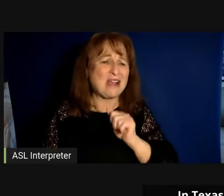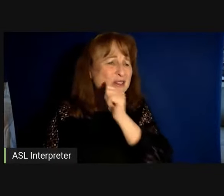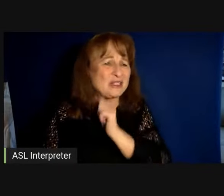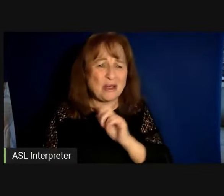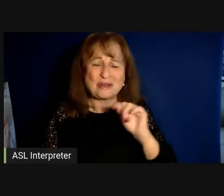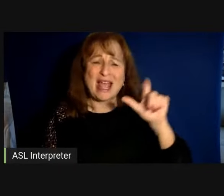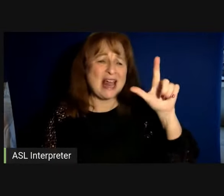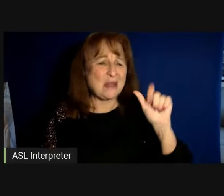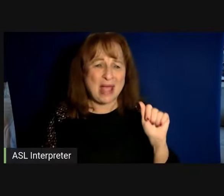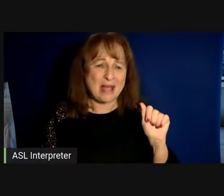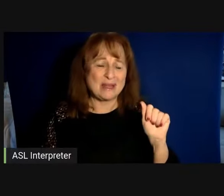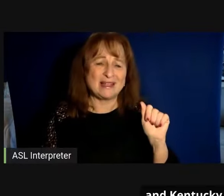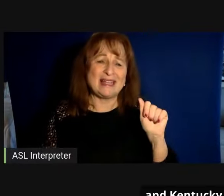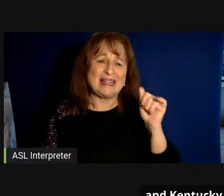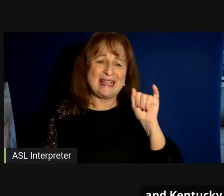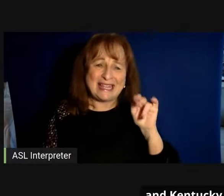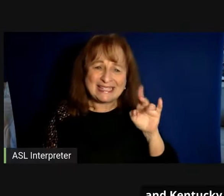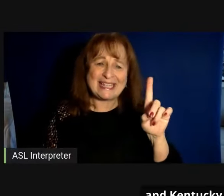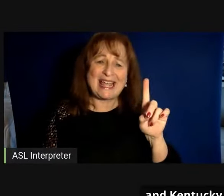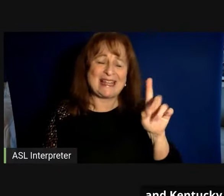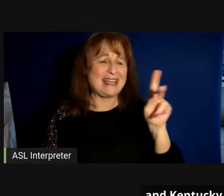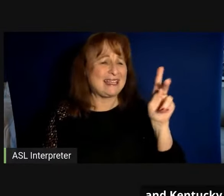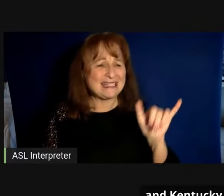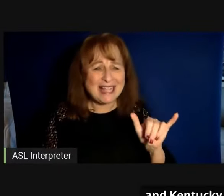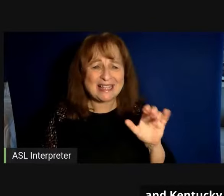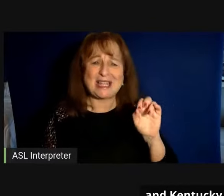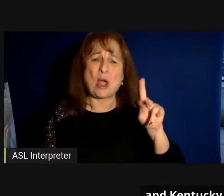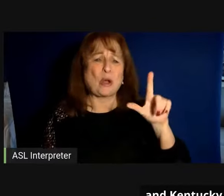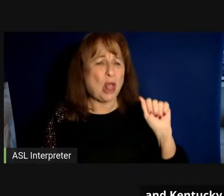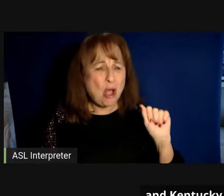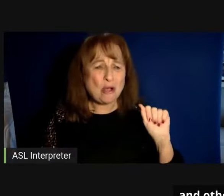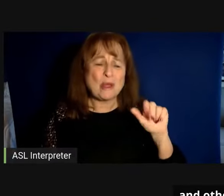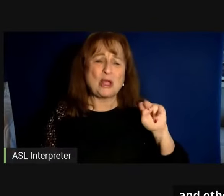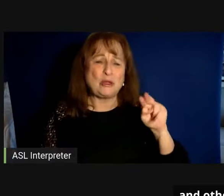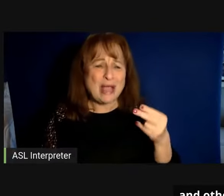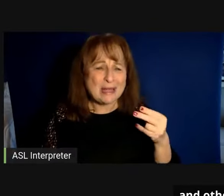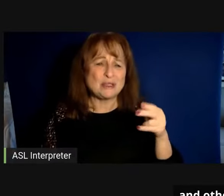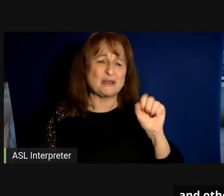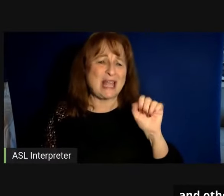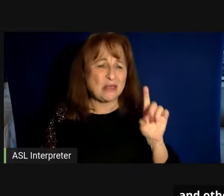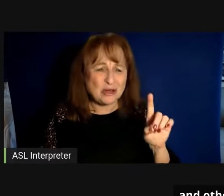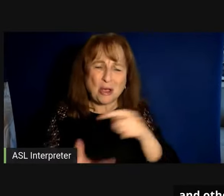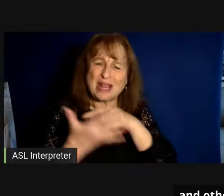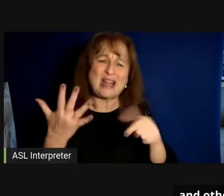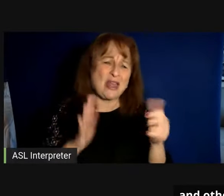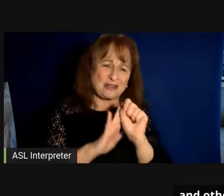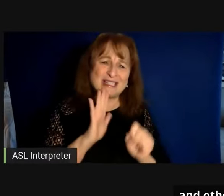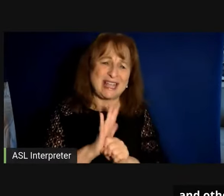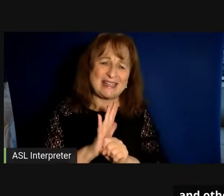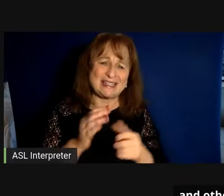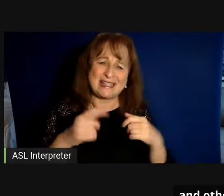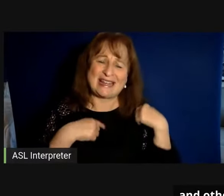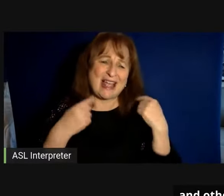alabama and indiana and kentucky and oklahoma and new hampshire and south dakota and other states that have